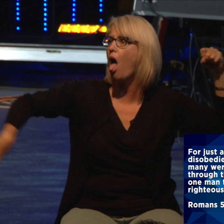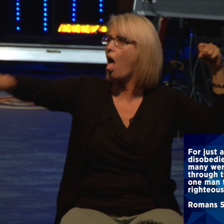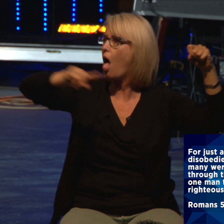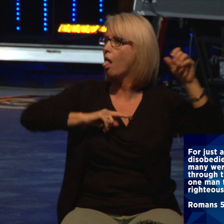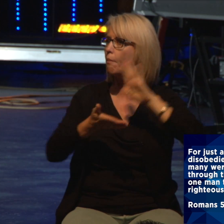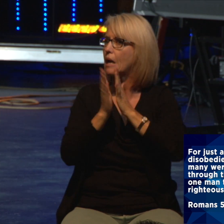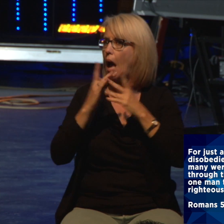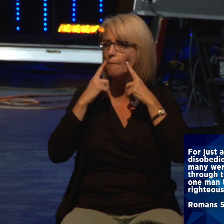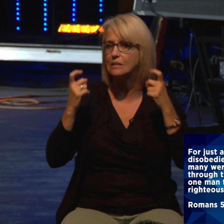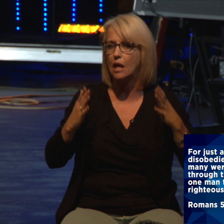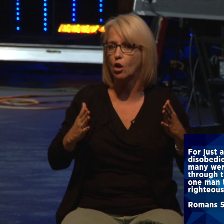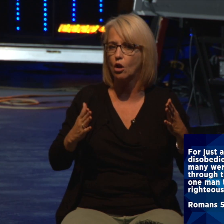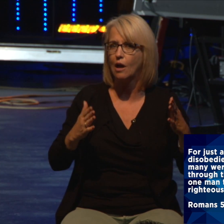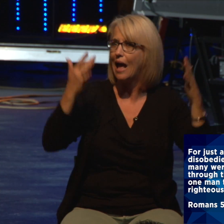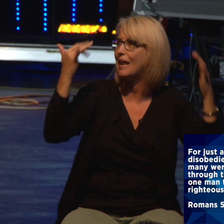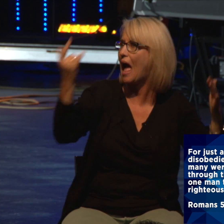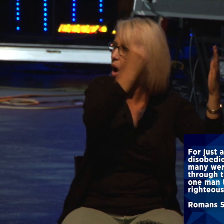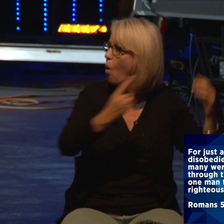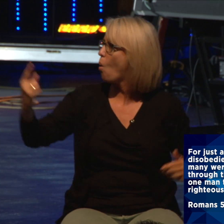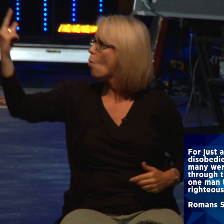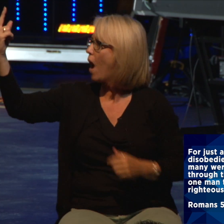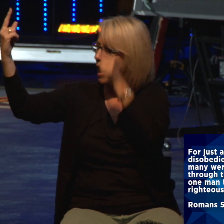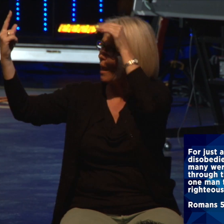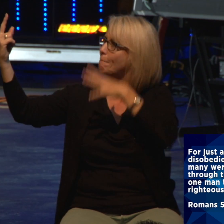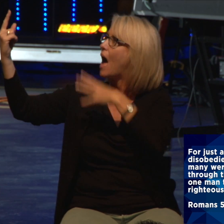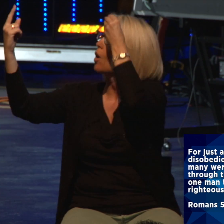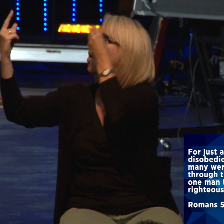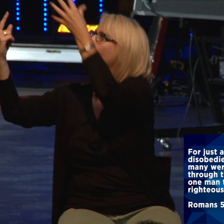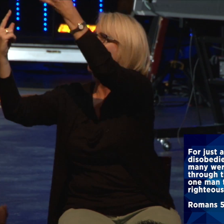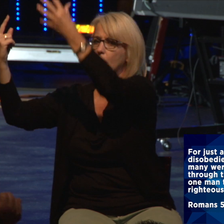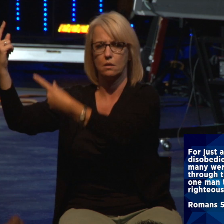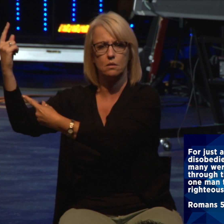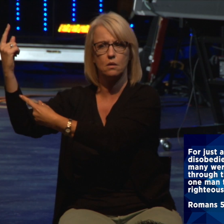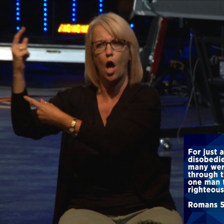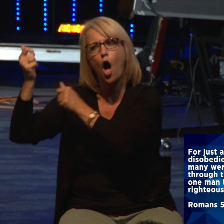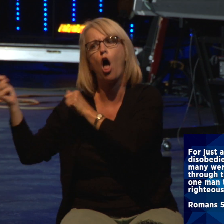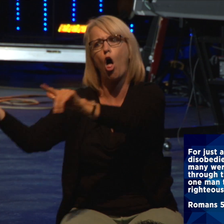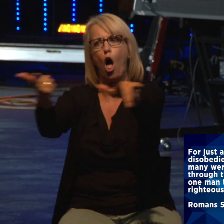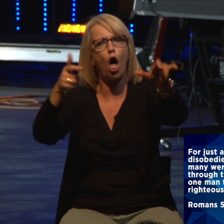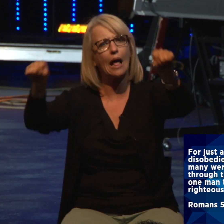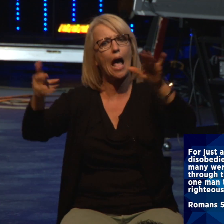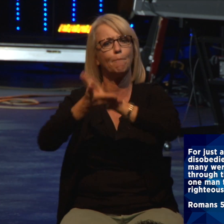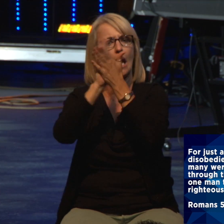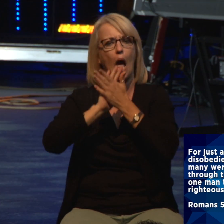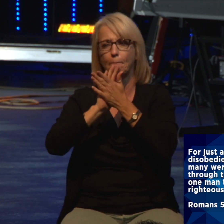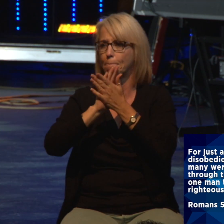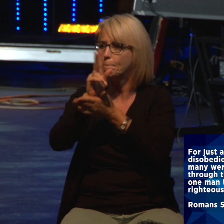so also through the obedience of the one man the many will be made righteous. understand